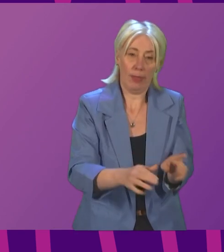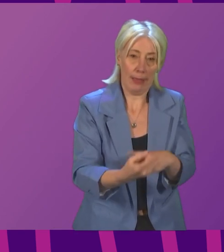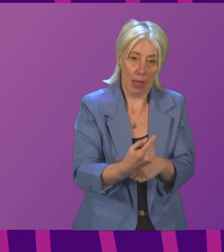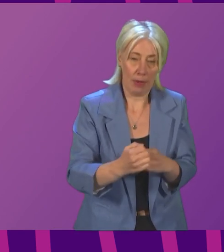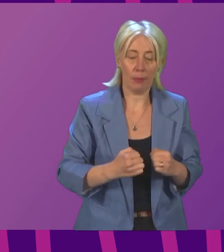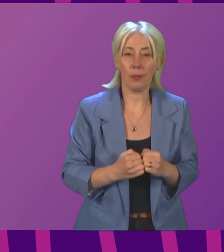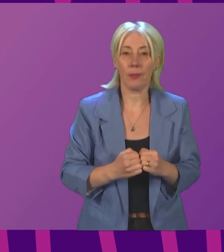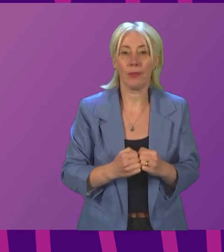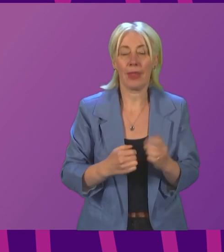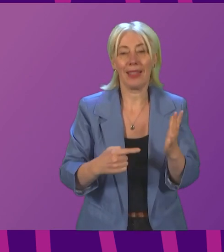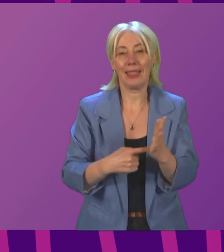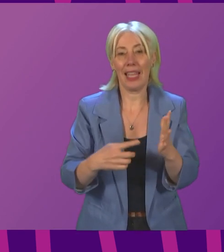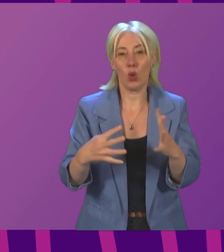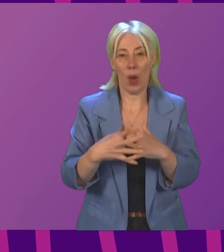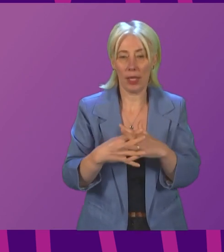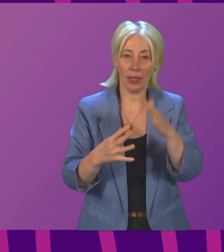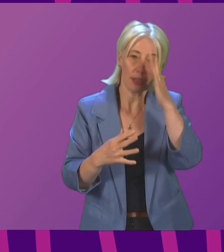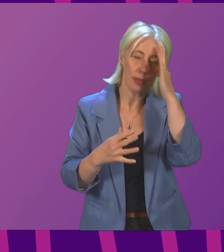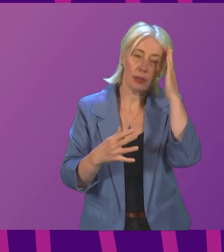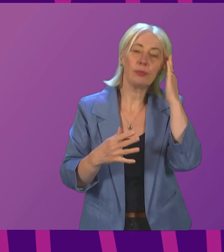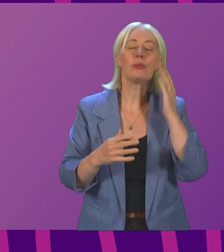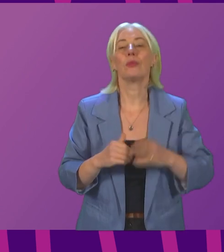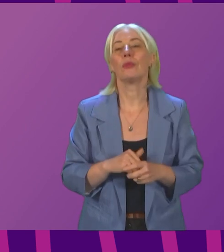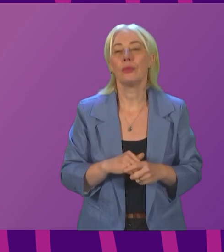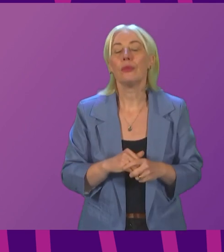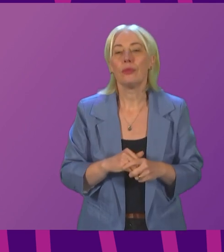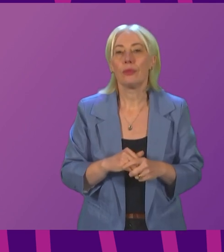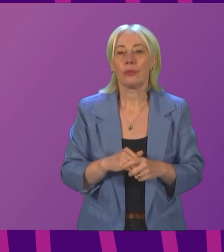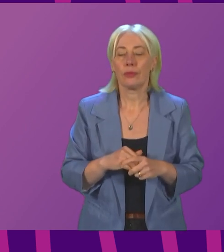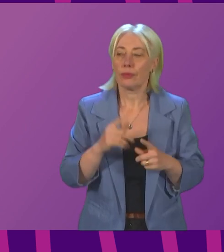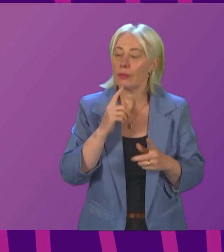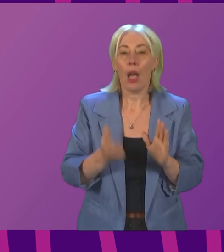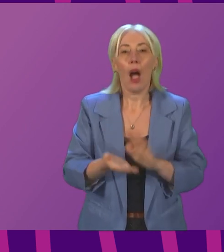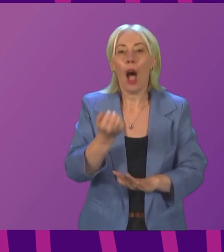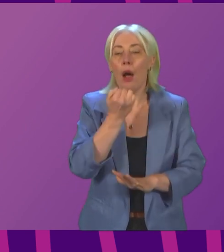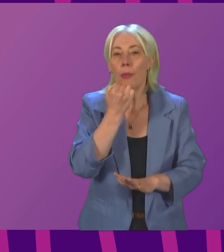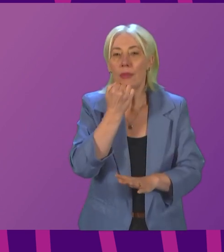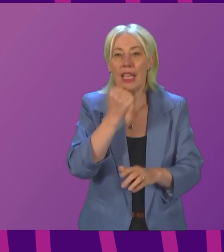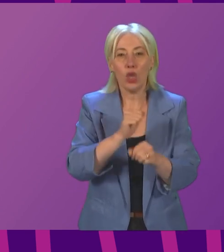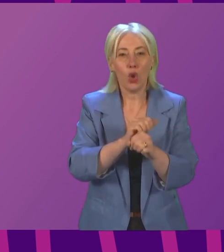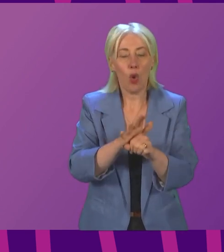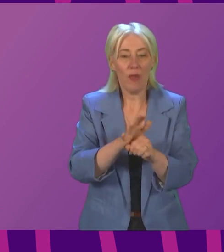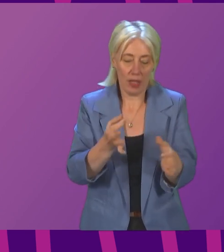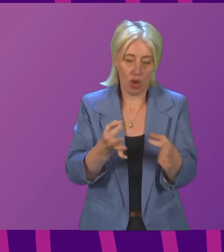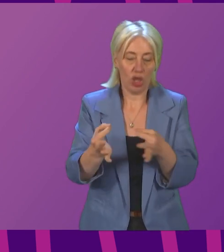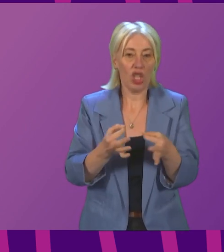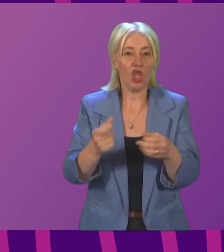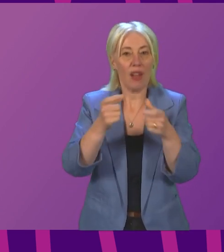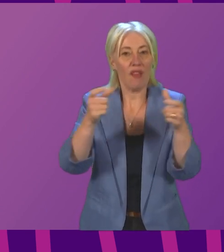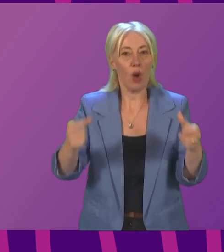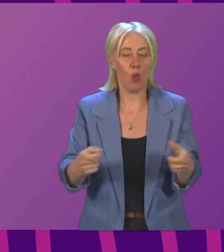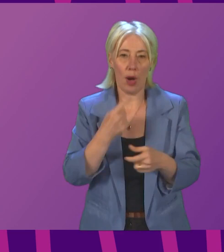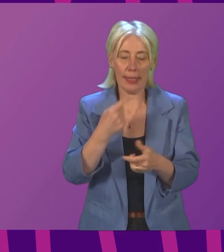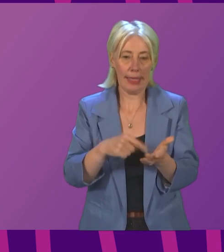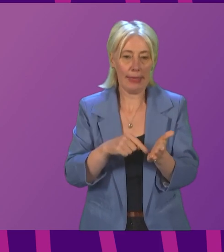to be followed by Stephanie Callaghan. Thank you, Presiding Officer. First Minister, the updated COVID strategic framework emphasises the